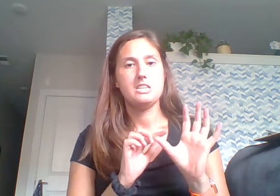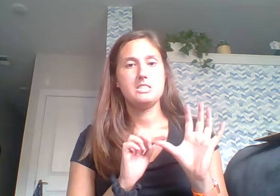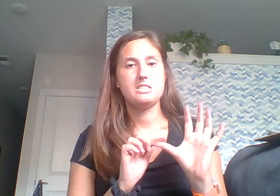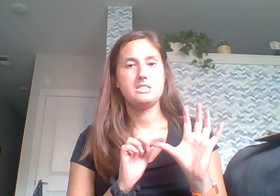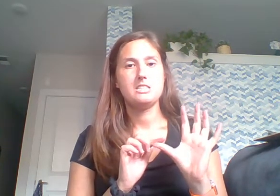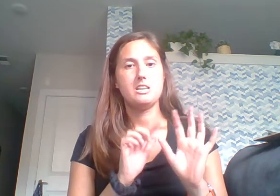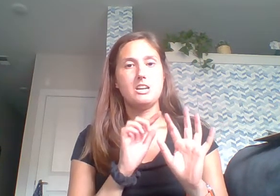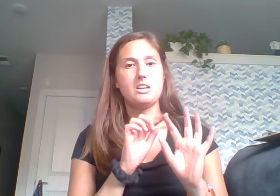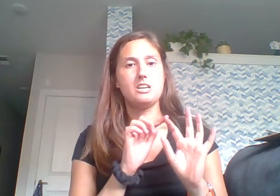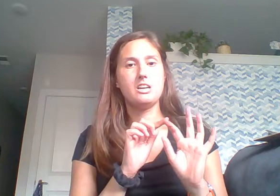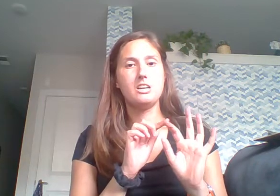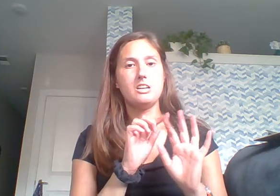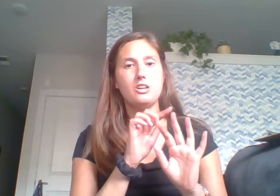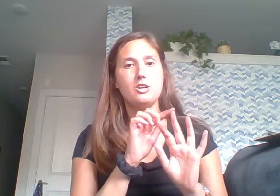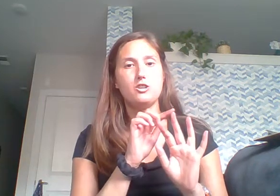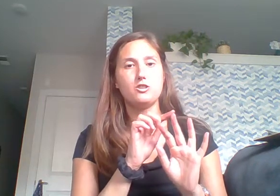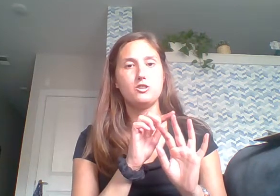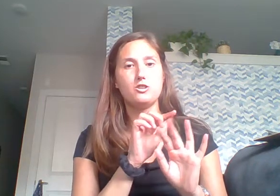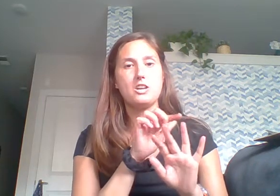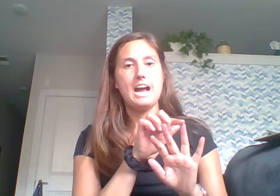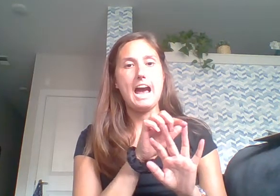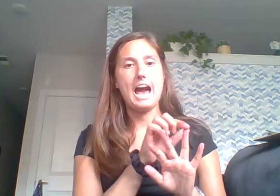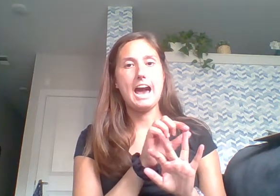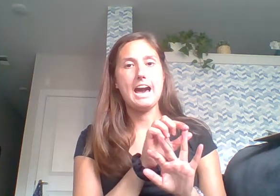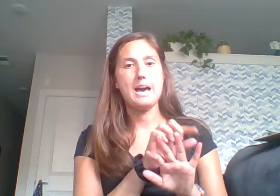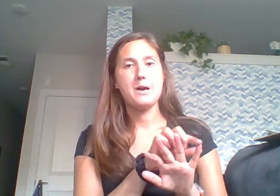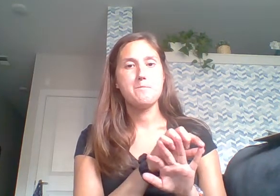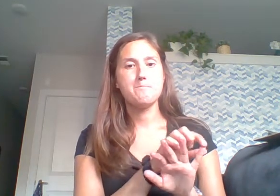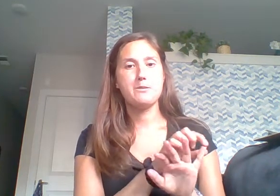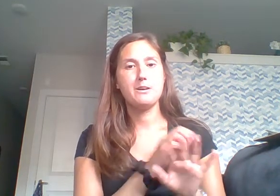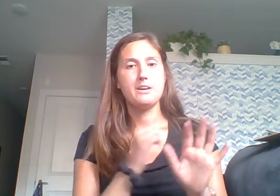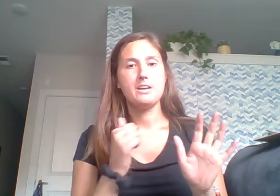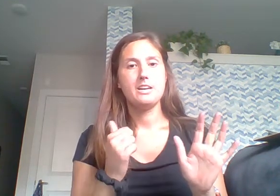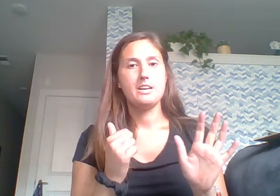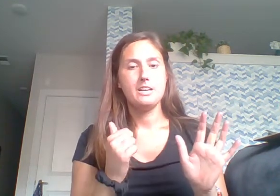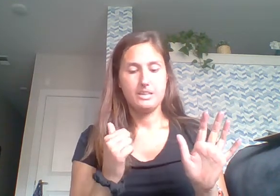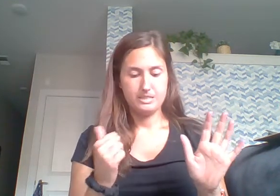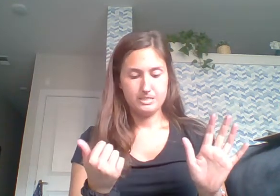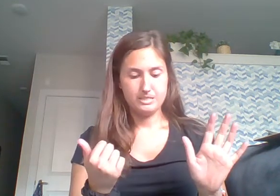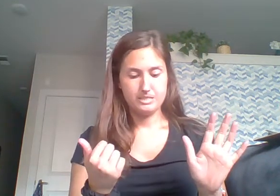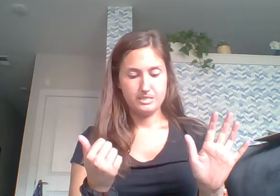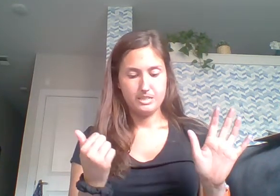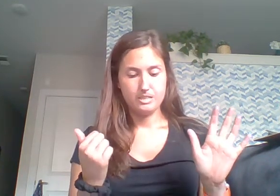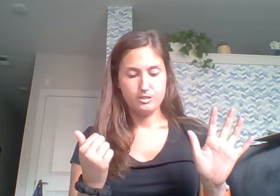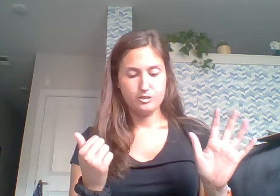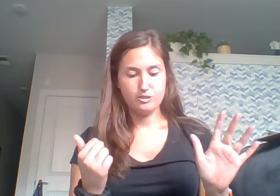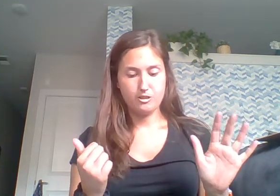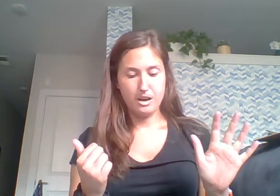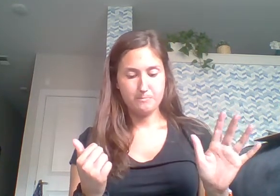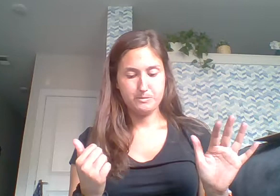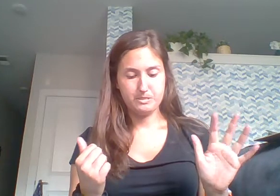S-C-R-A-P-S. Scraps.